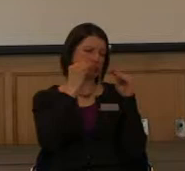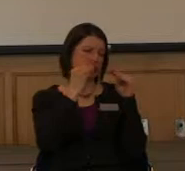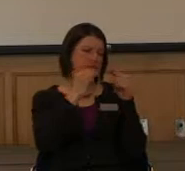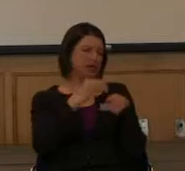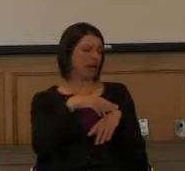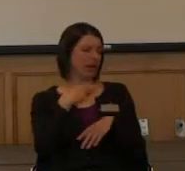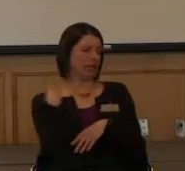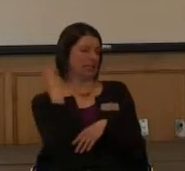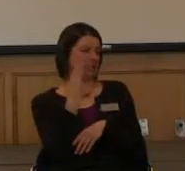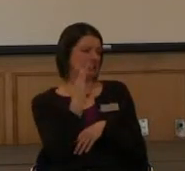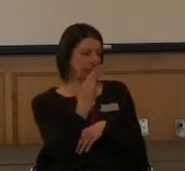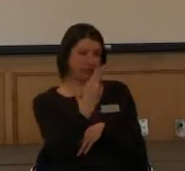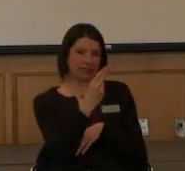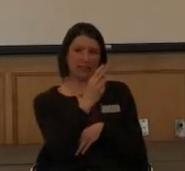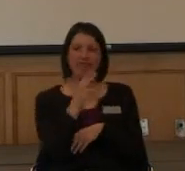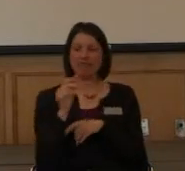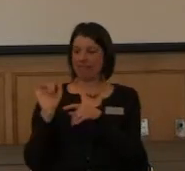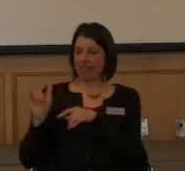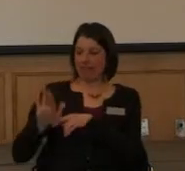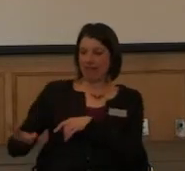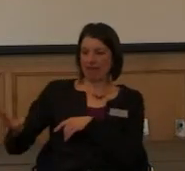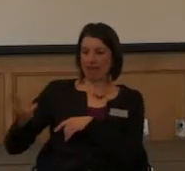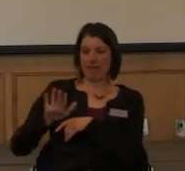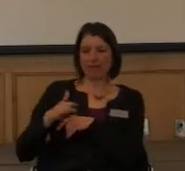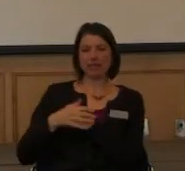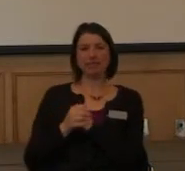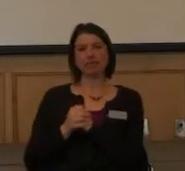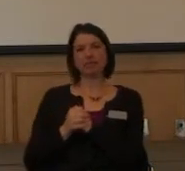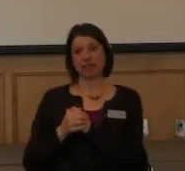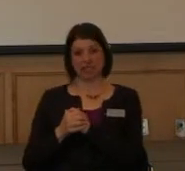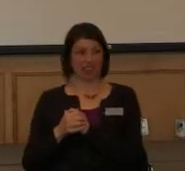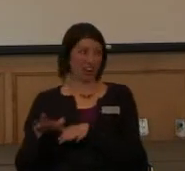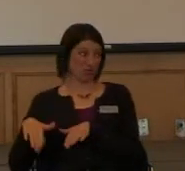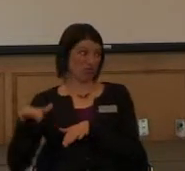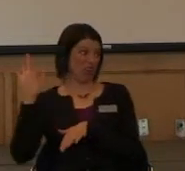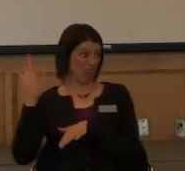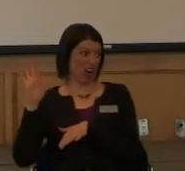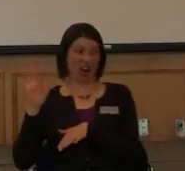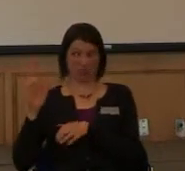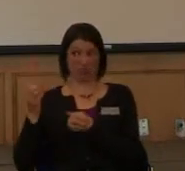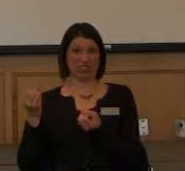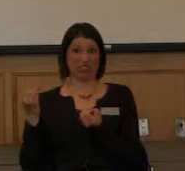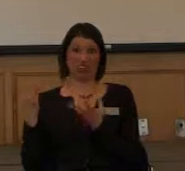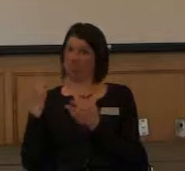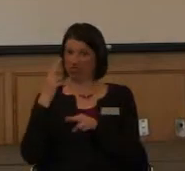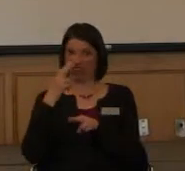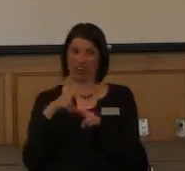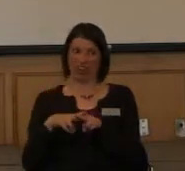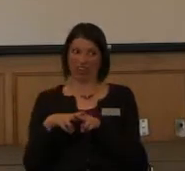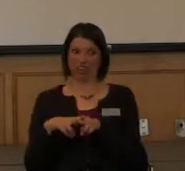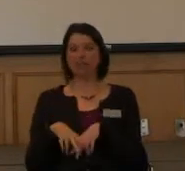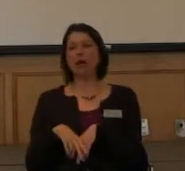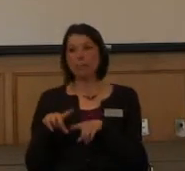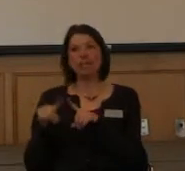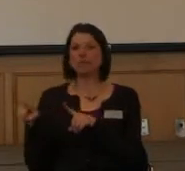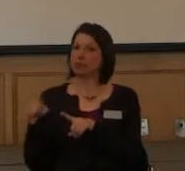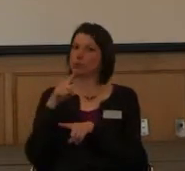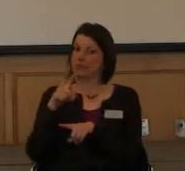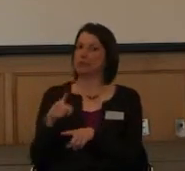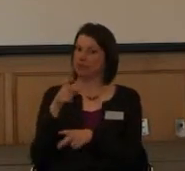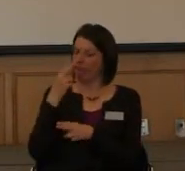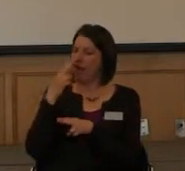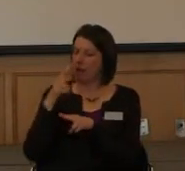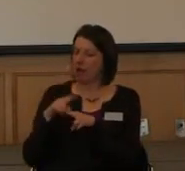knowledge, which, you know, Barney said, know, yeah, grow up with that and see how fun it is. But, you know, he was fun with that.